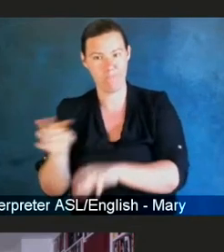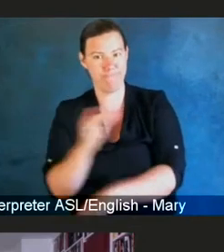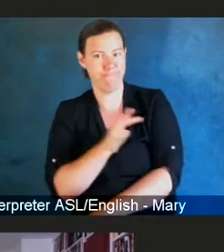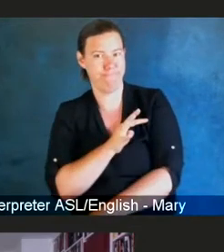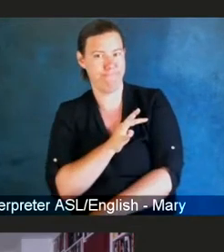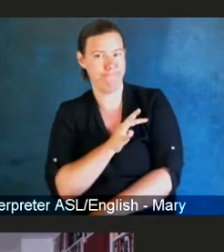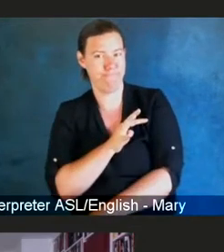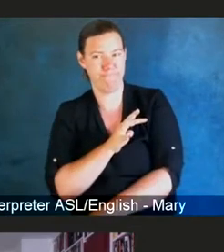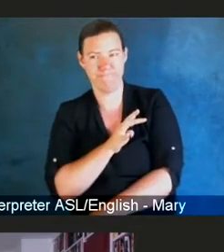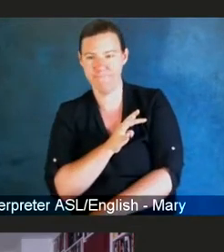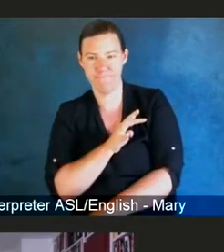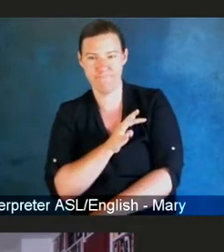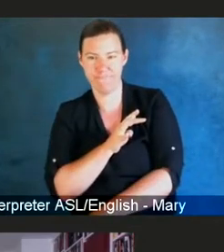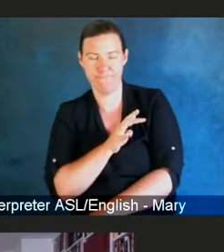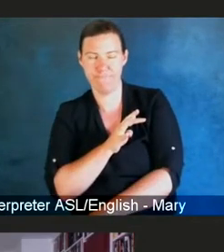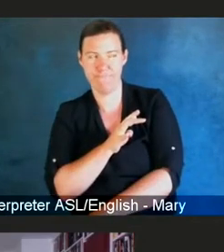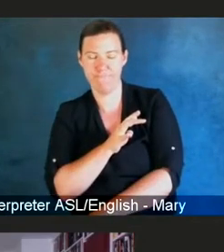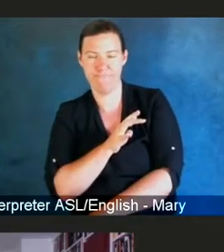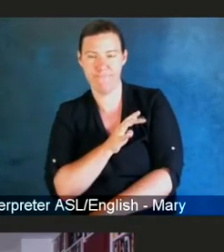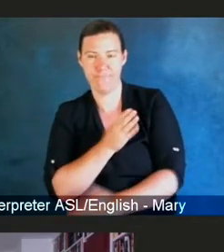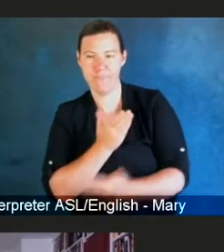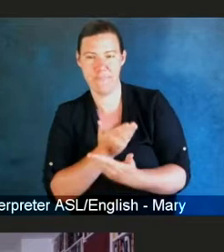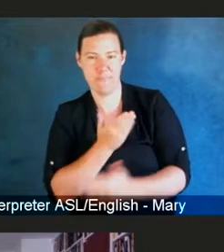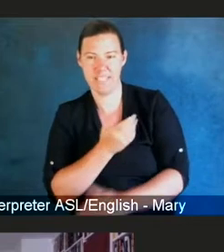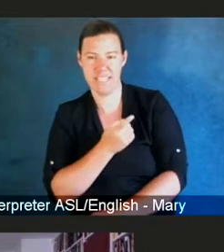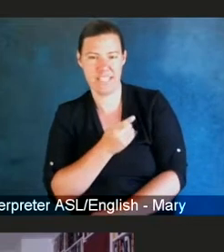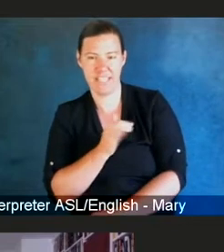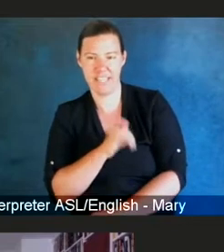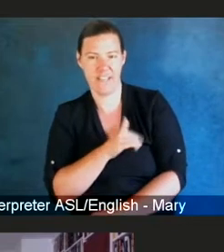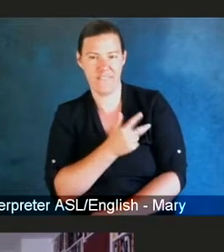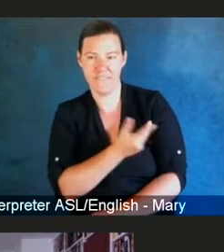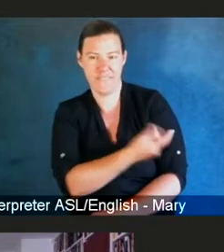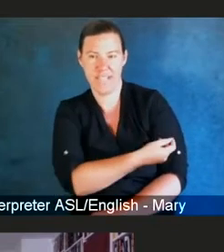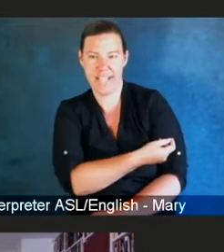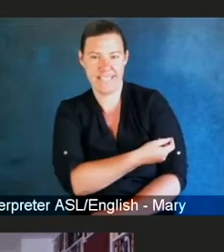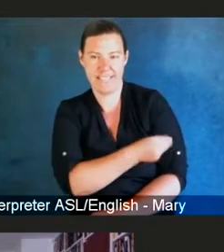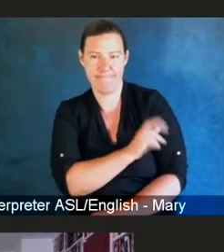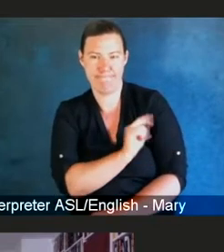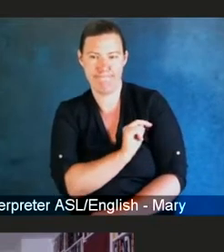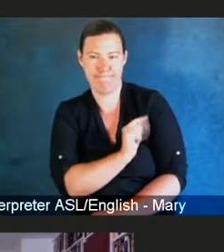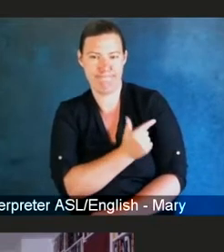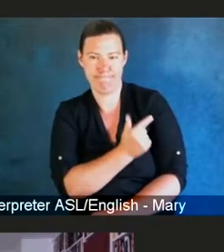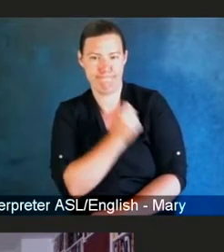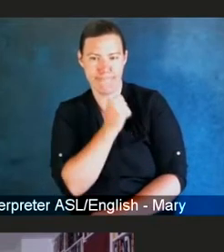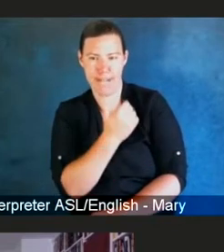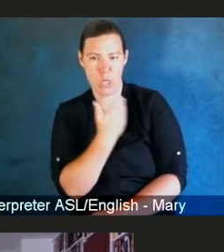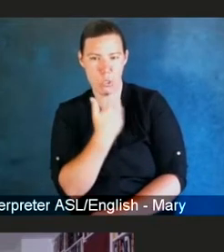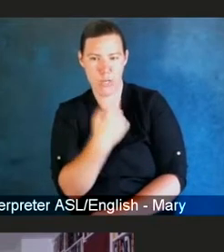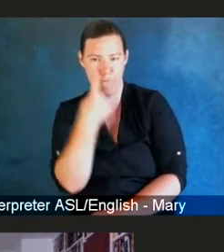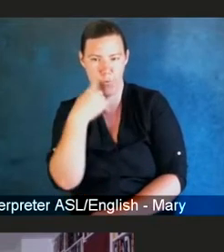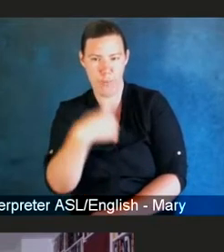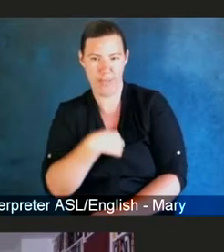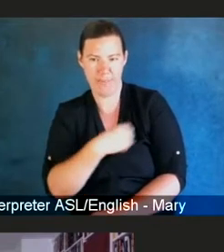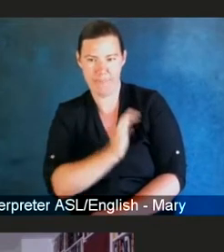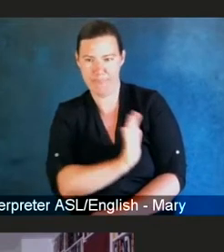maybe this isn't for me. The same hesitancy that we see now with the COVID vaccine. Maybe there's